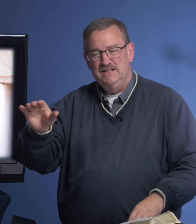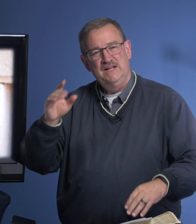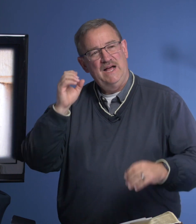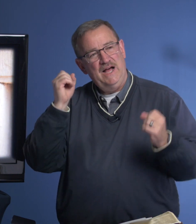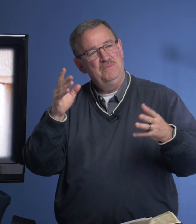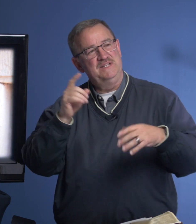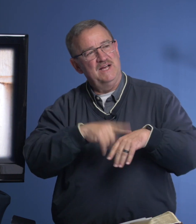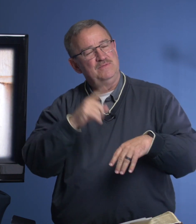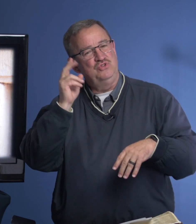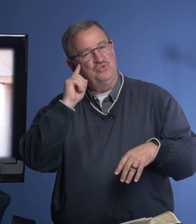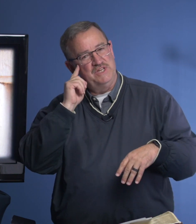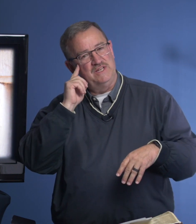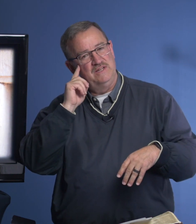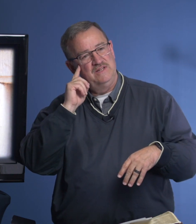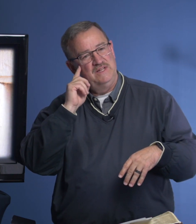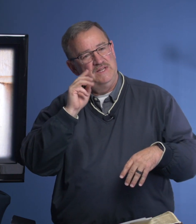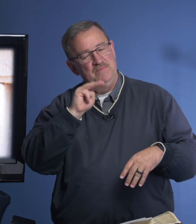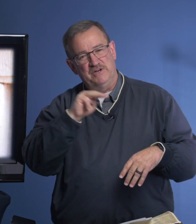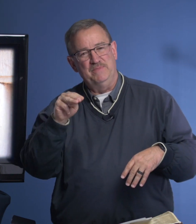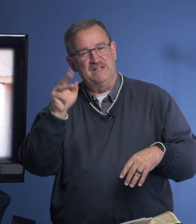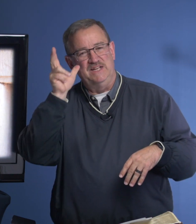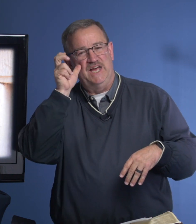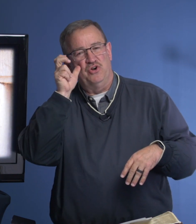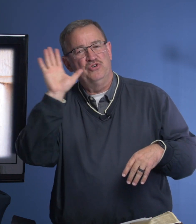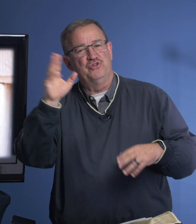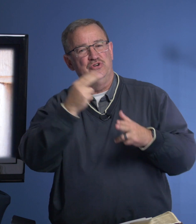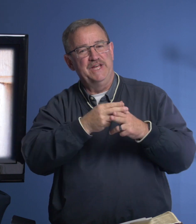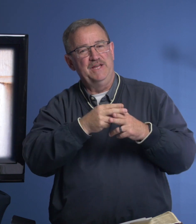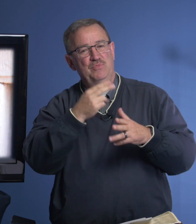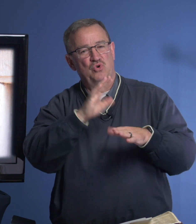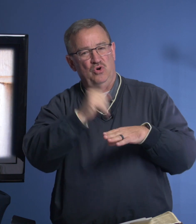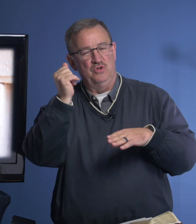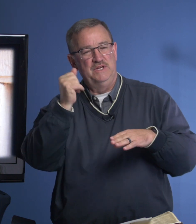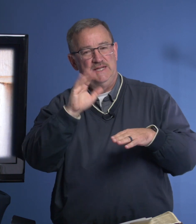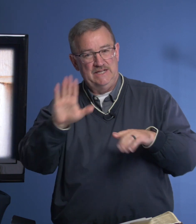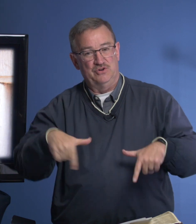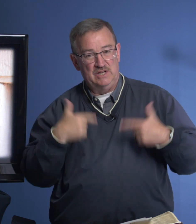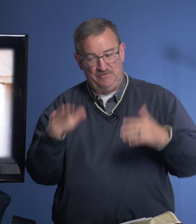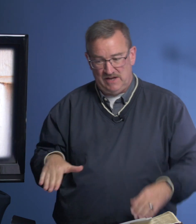How many times do you think Mary Magdalene had heard her name called in her lifetime?